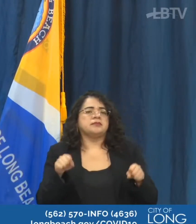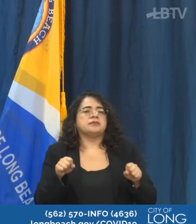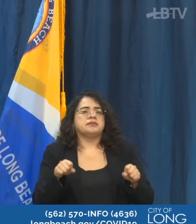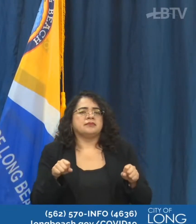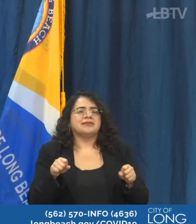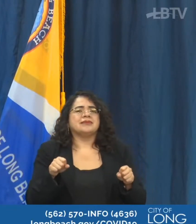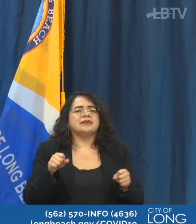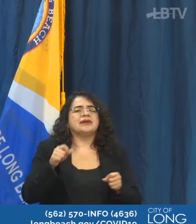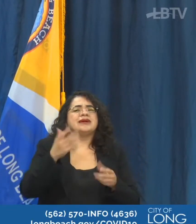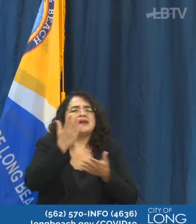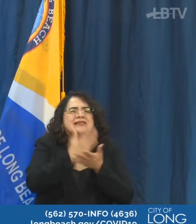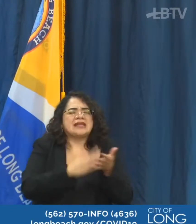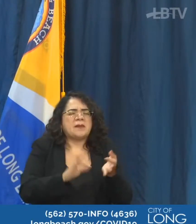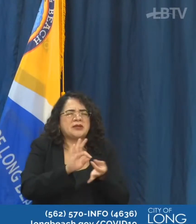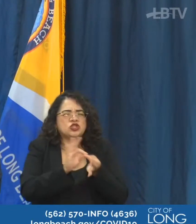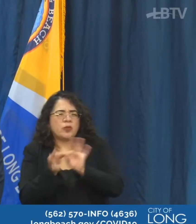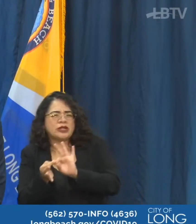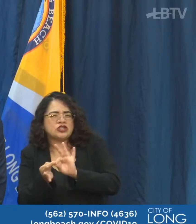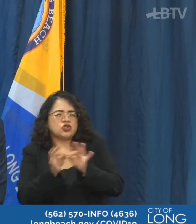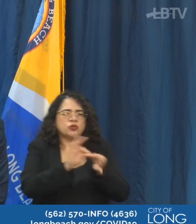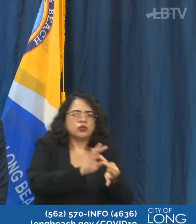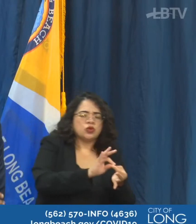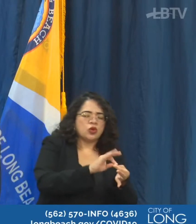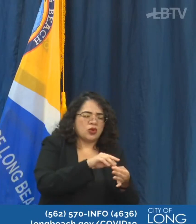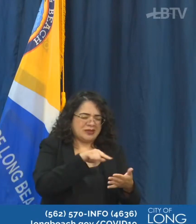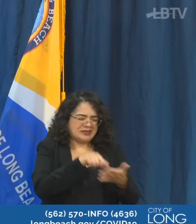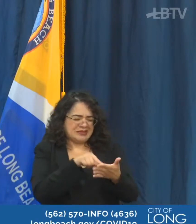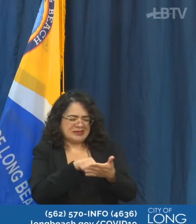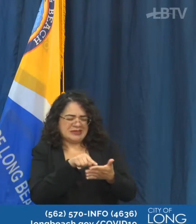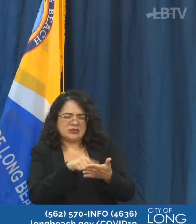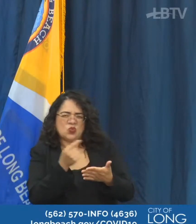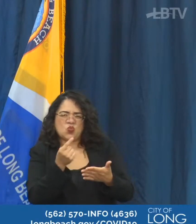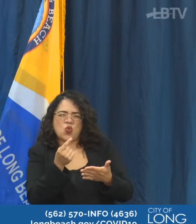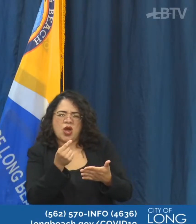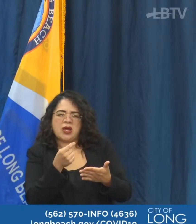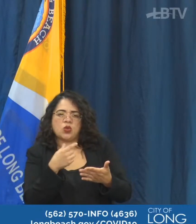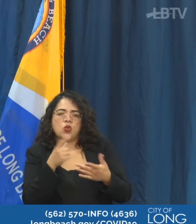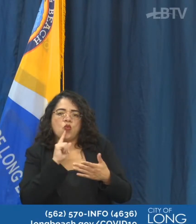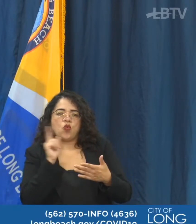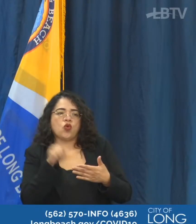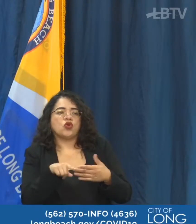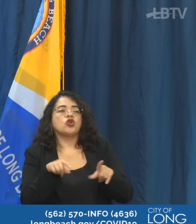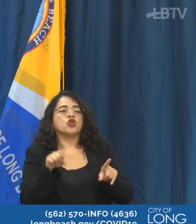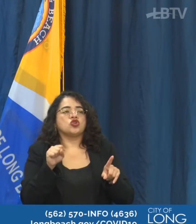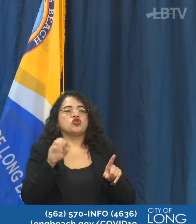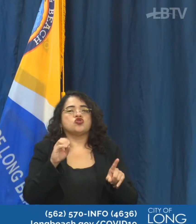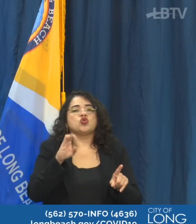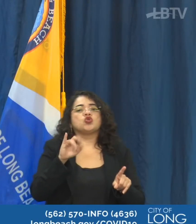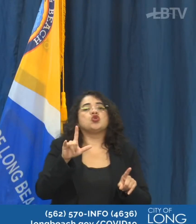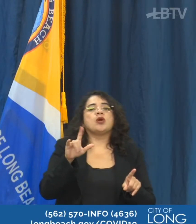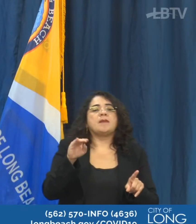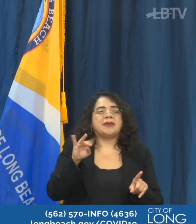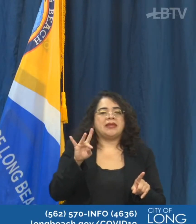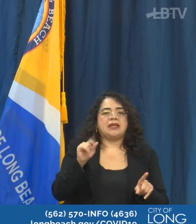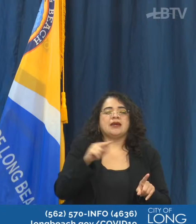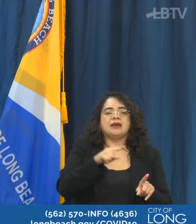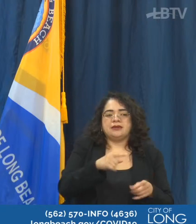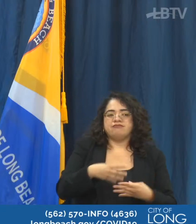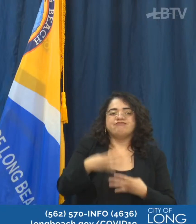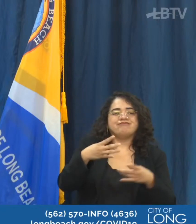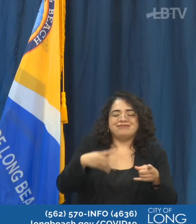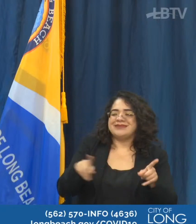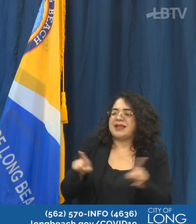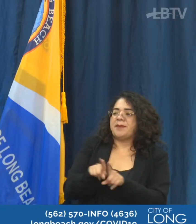different interpretations of that. So just want to clarify that. We'll look into that. Thank you, Mayor. it came up on social media. So we'll make sure we get back to the social